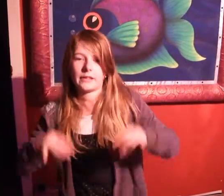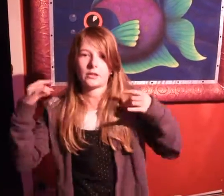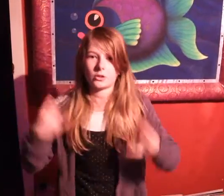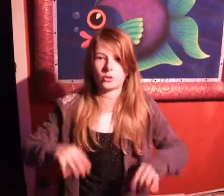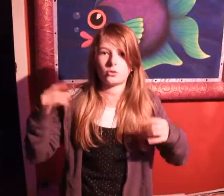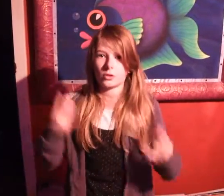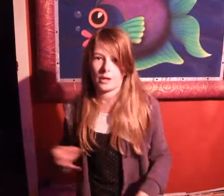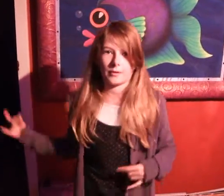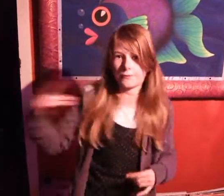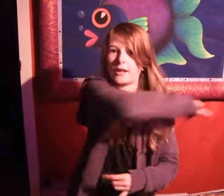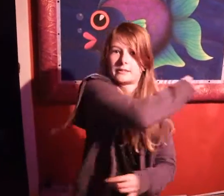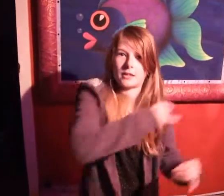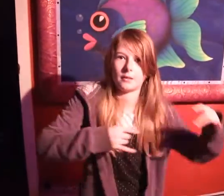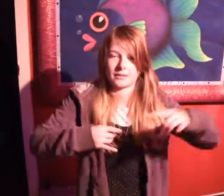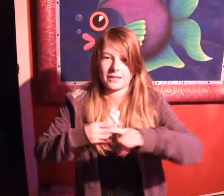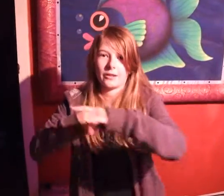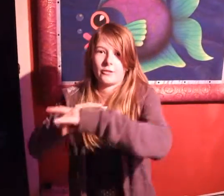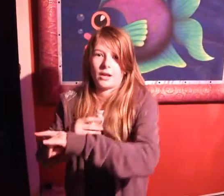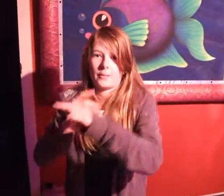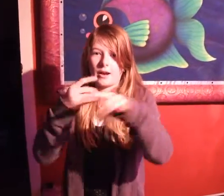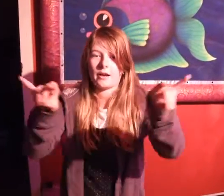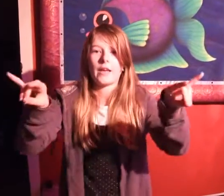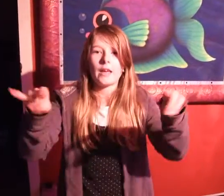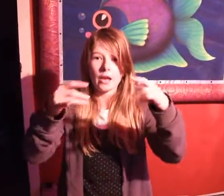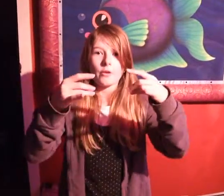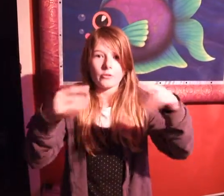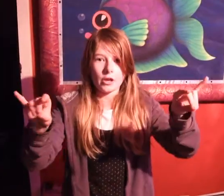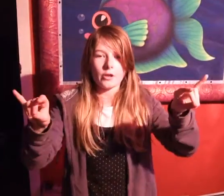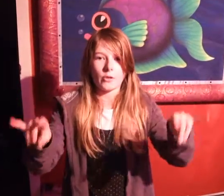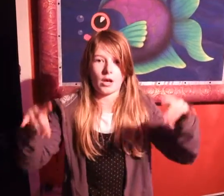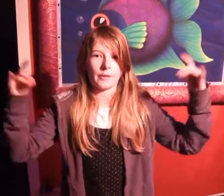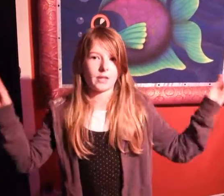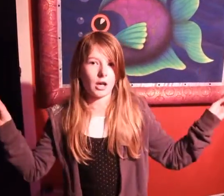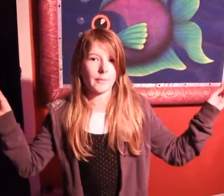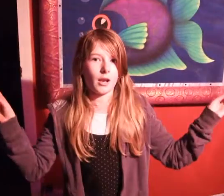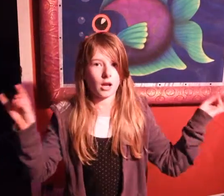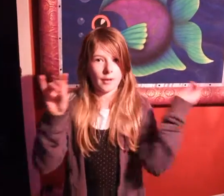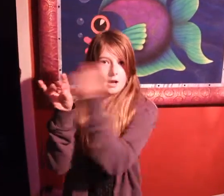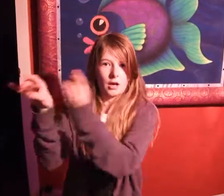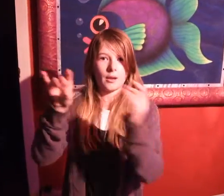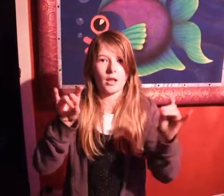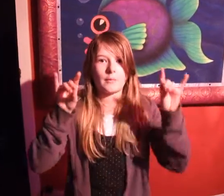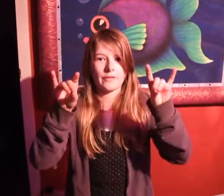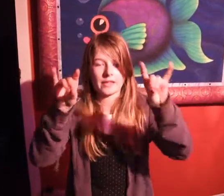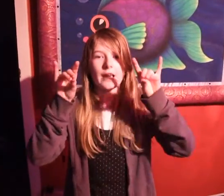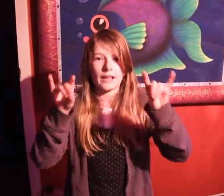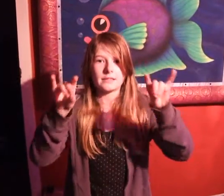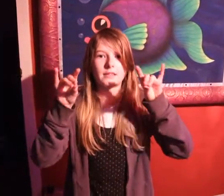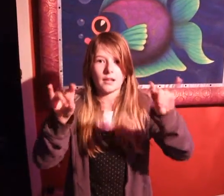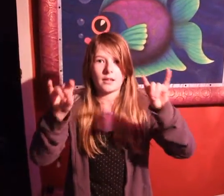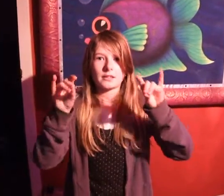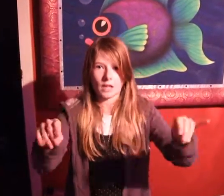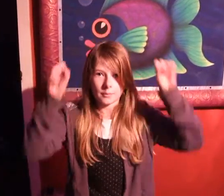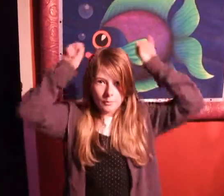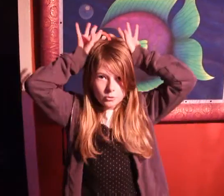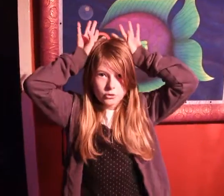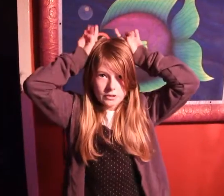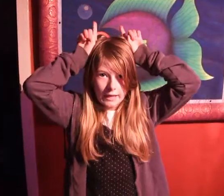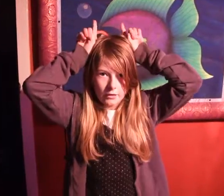Cool Llama, Fast Llama, Slow Llama, I Know Llama, Dharma Llama, Harma Llama, This Is The Last Llama, Moose, Snail,